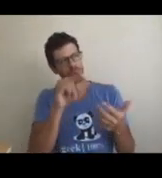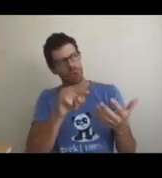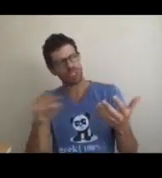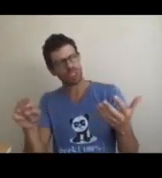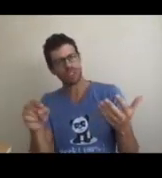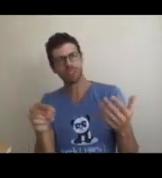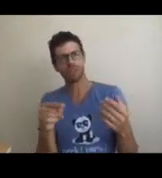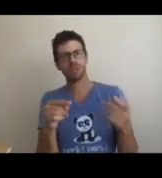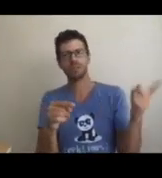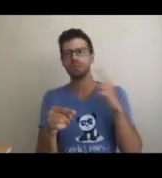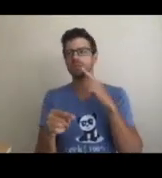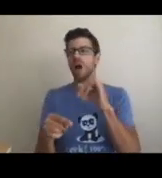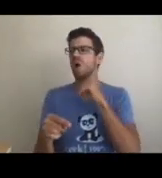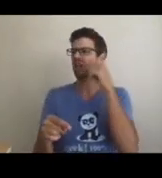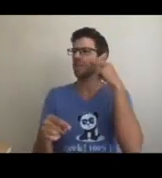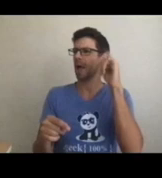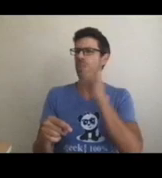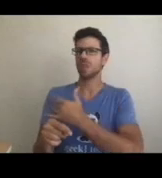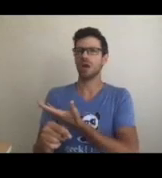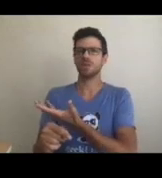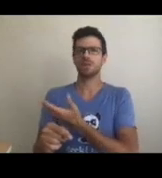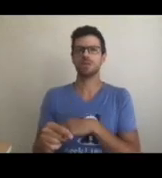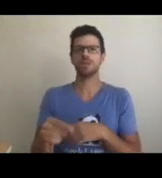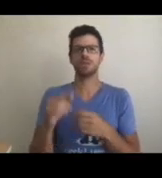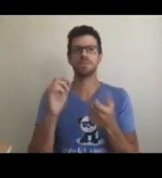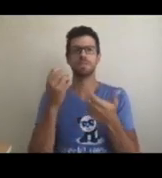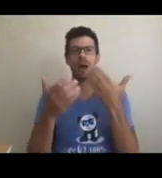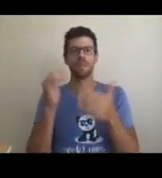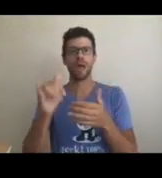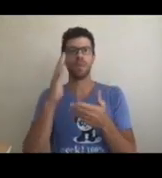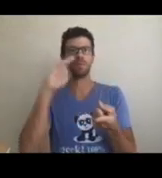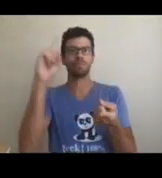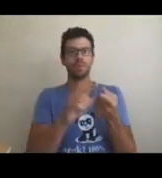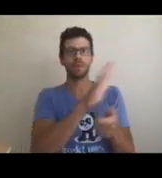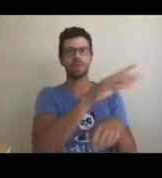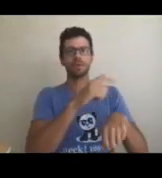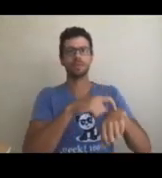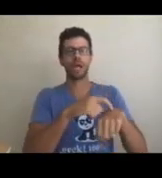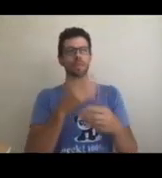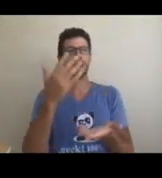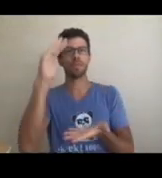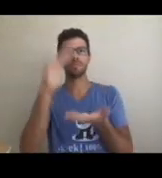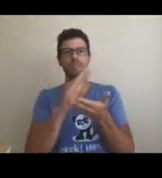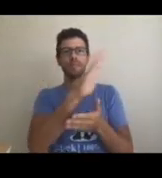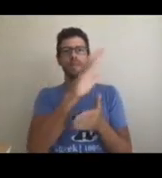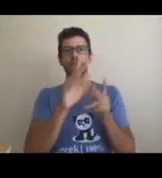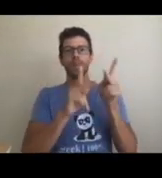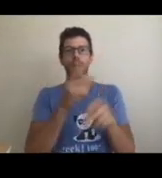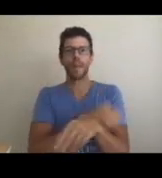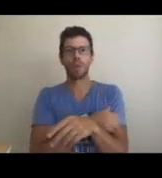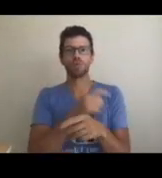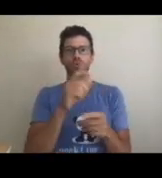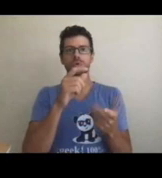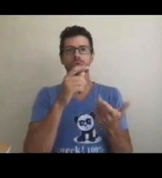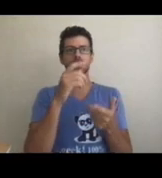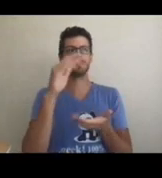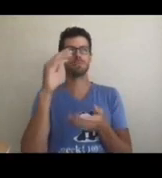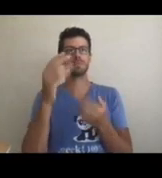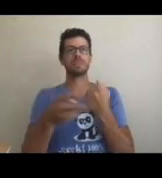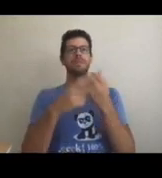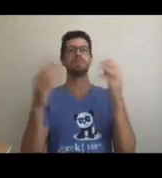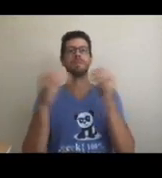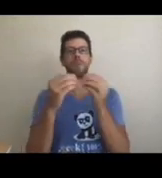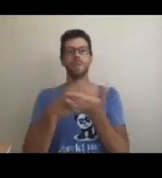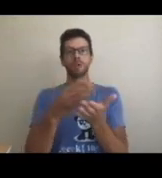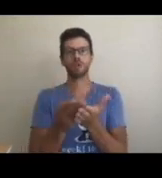knows how the system works. I know the platform. I build using these tools. I see behind the scenes, like